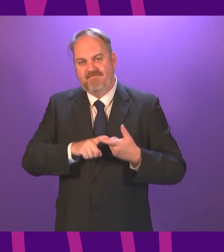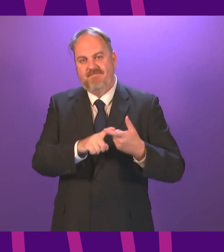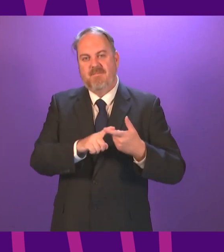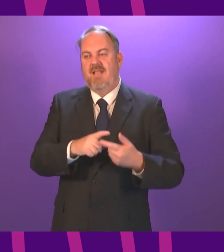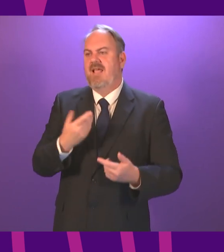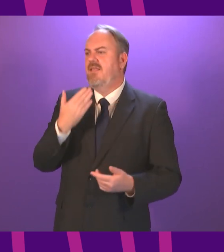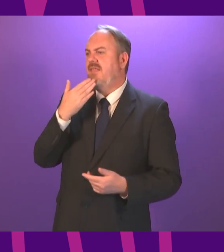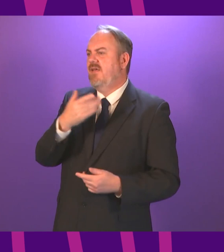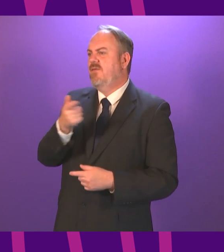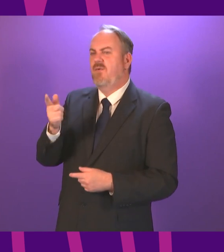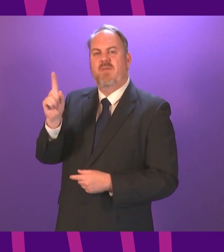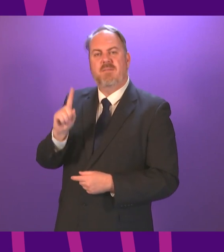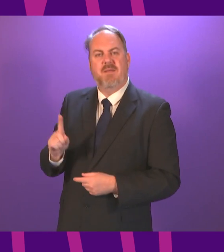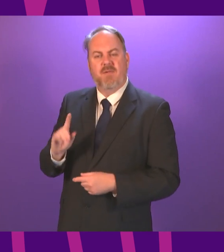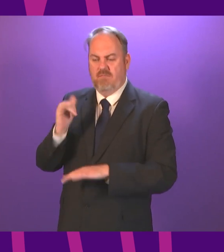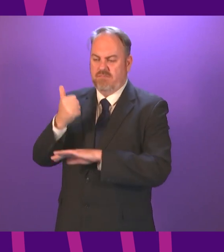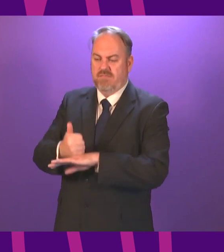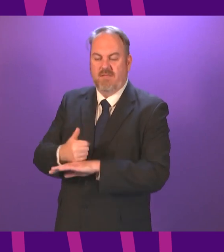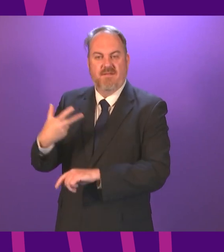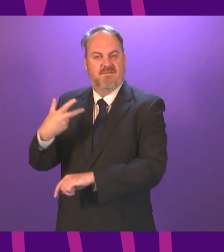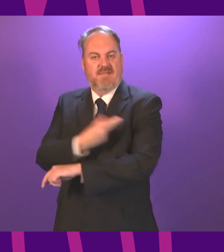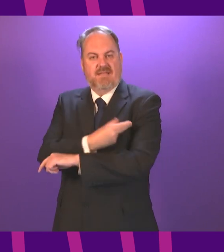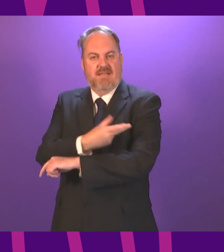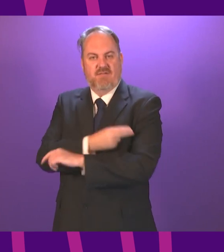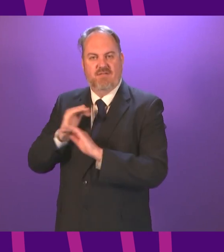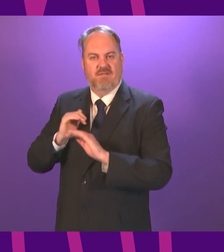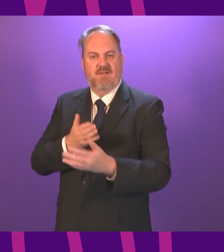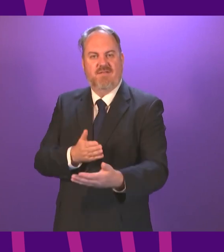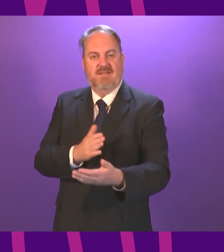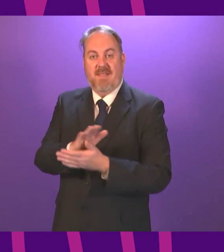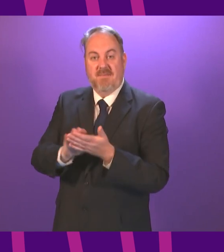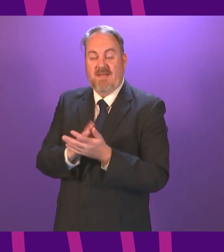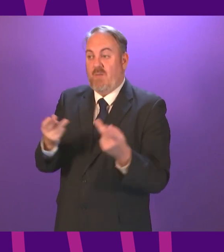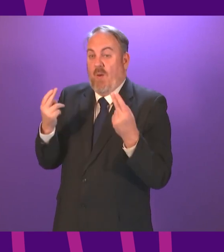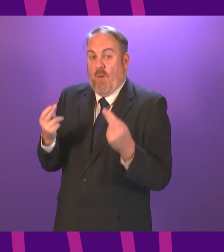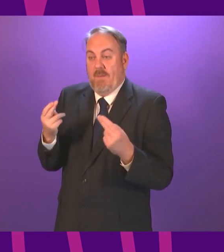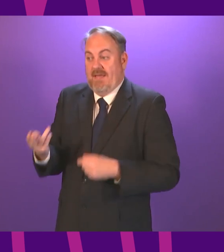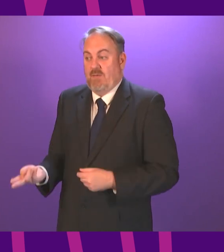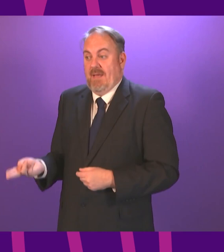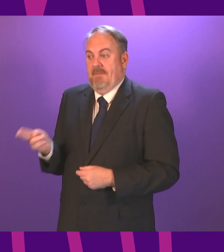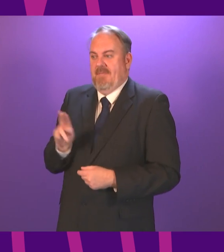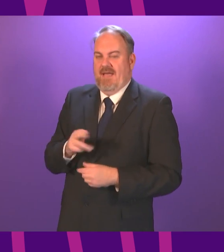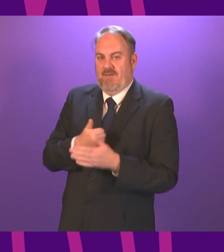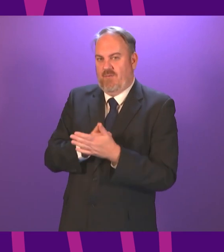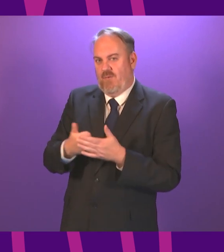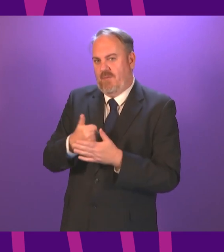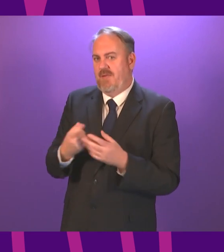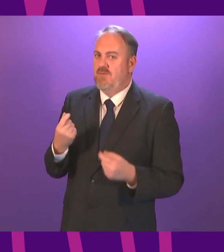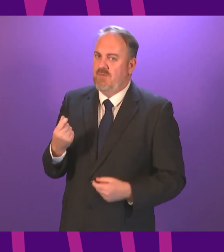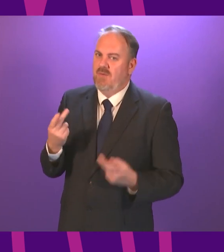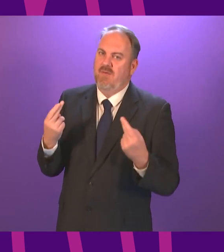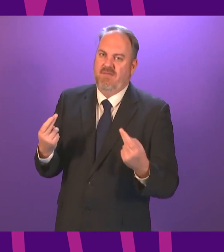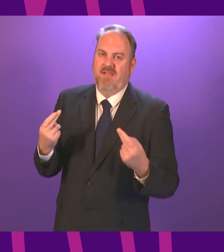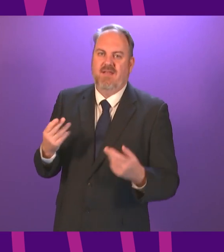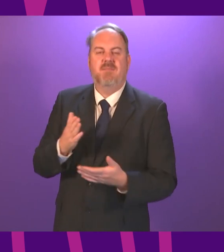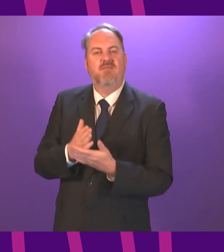vaccination programme we are now hopefully getting closer to a route back to normality but it was a difficult journey and there will